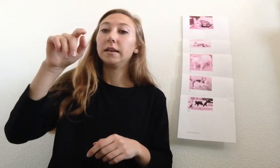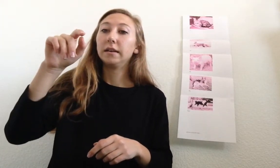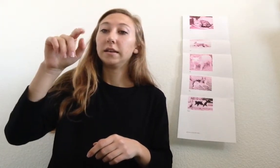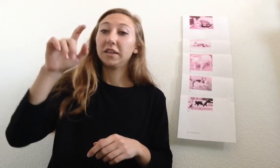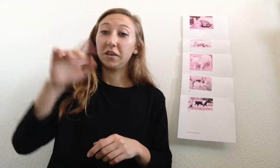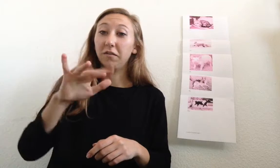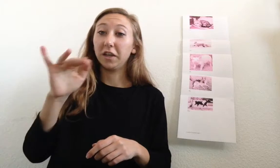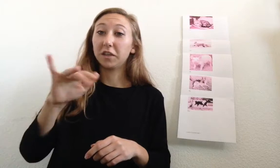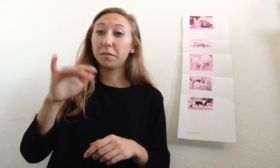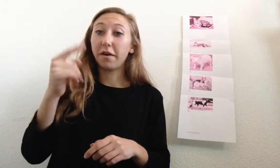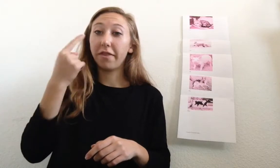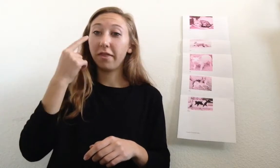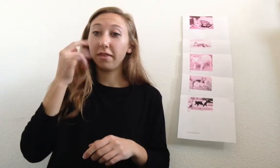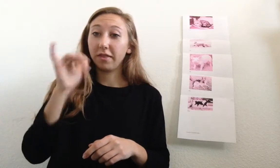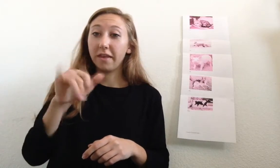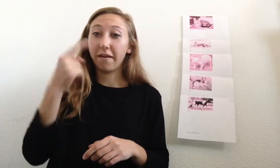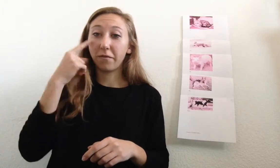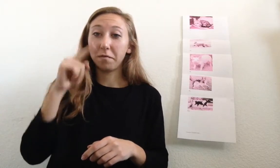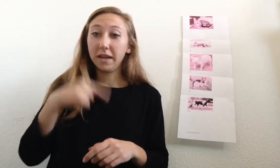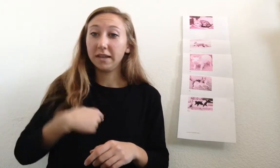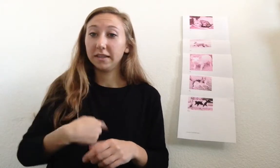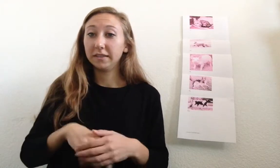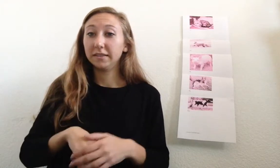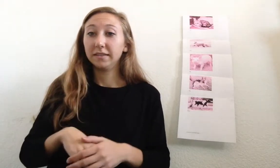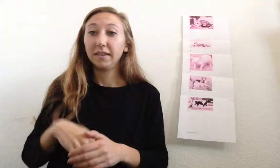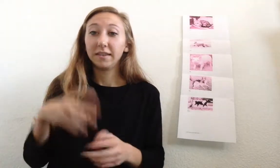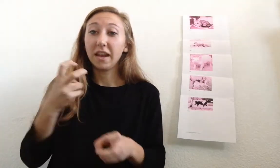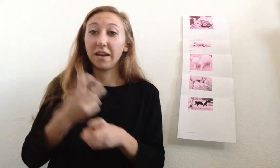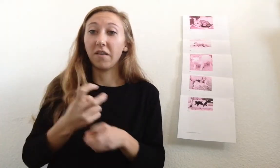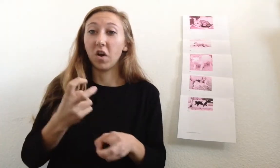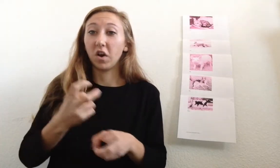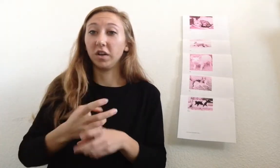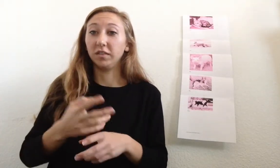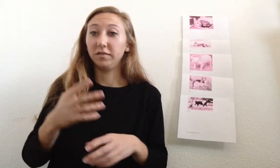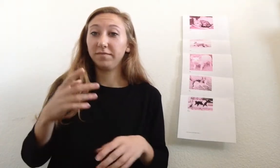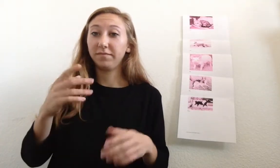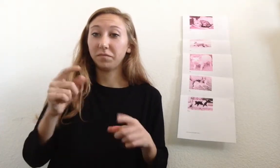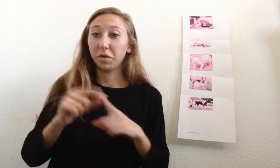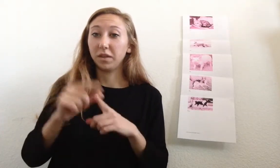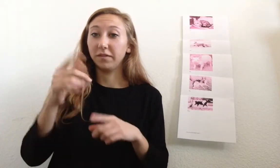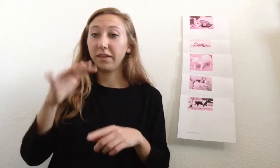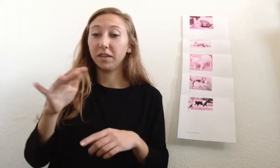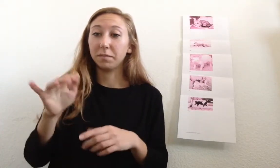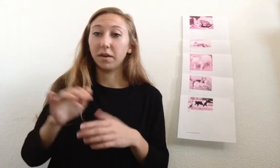Can you fingerspell that for me? It's kind of a hard word to fingerspell.